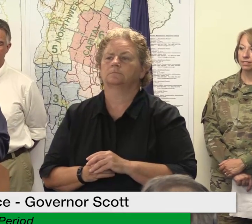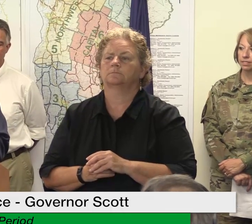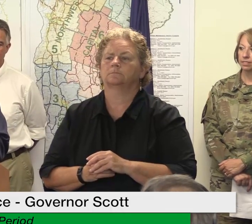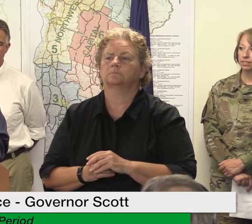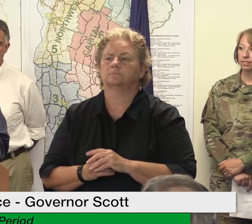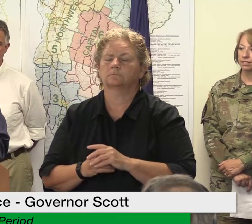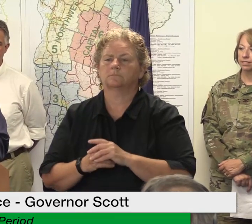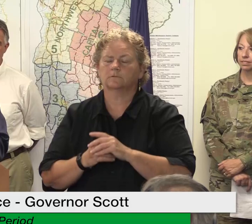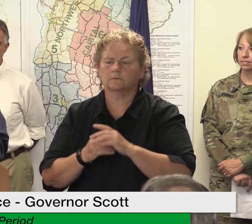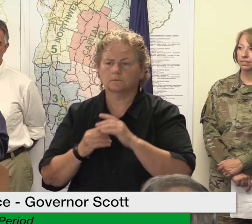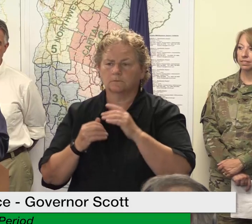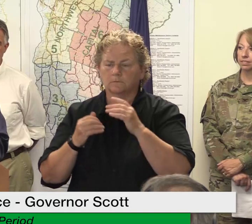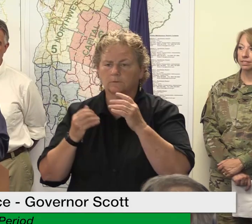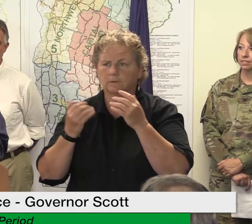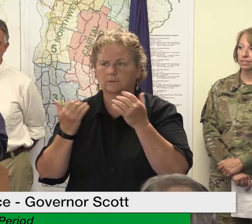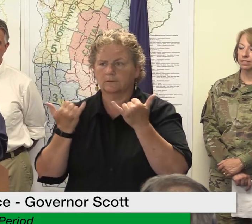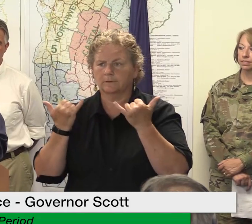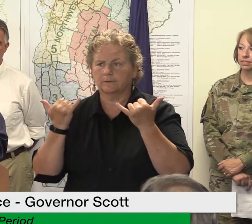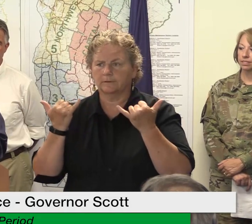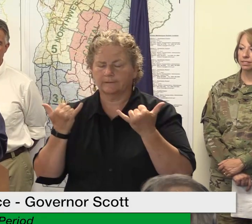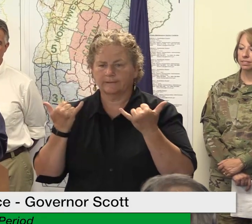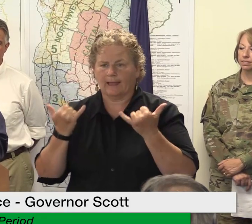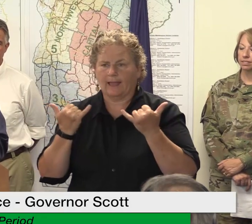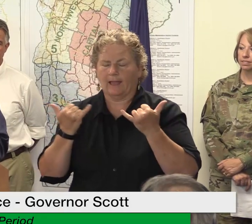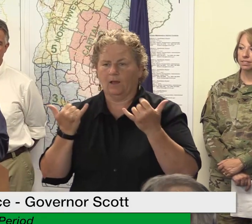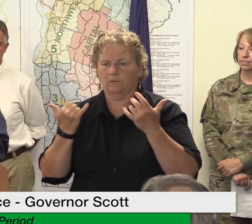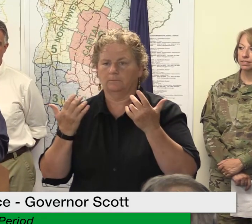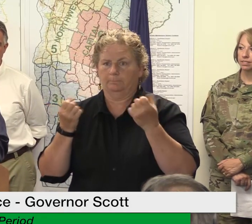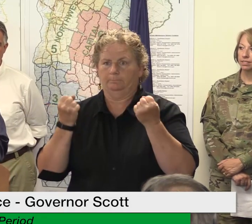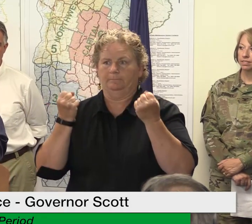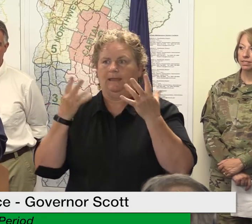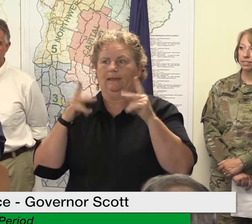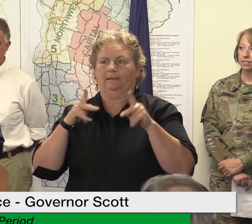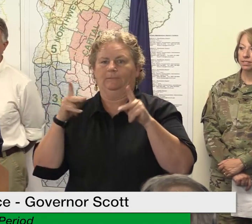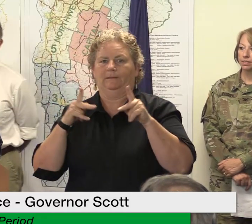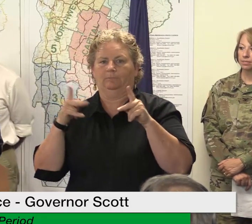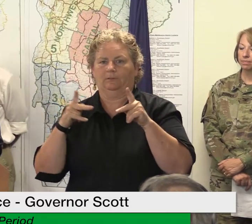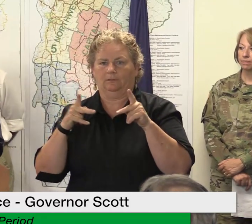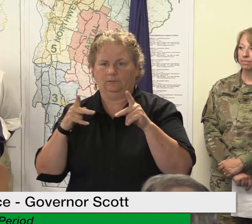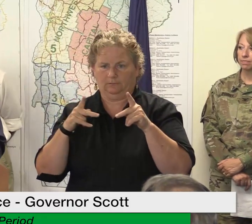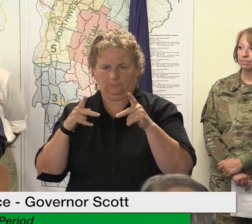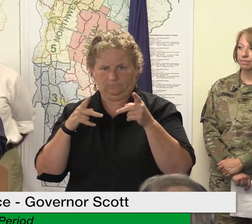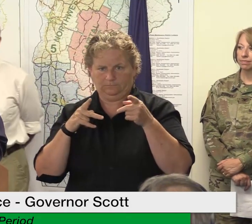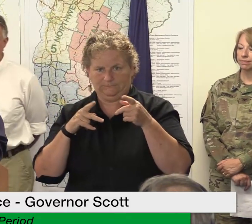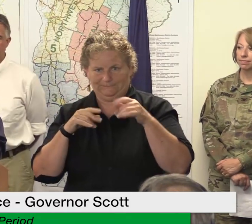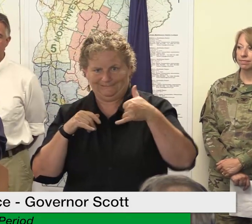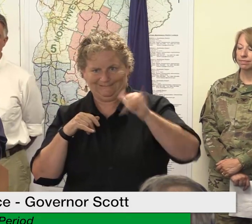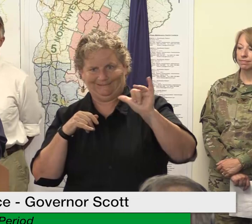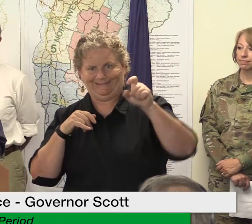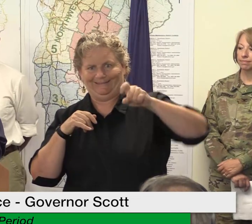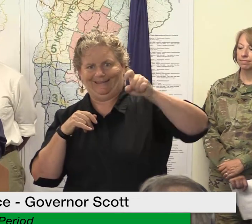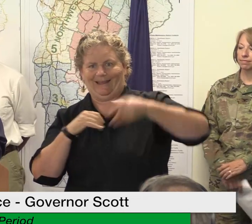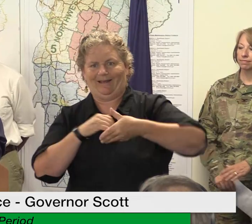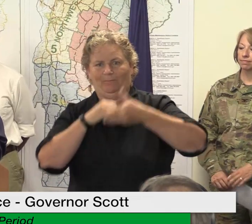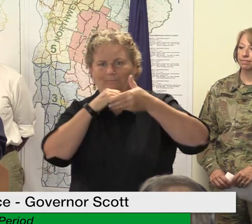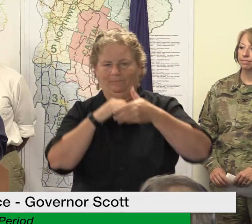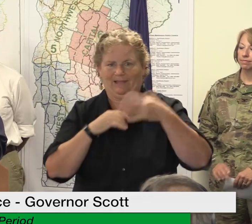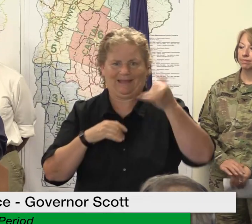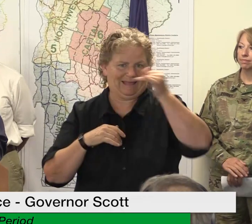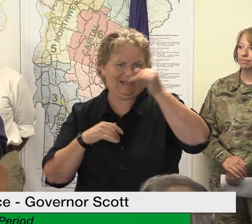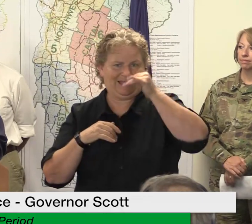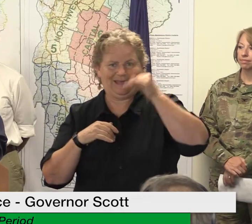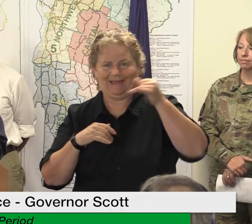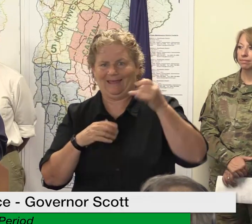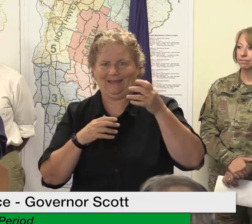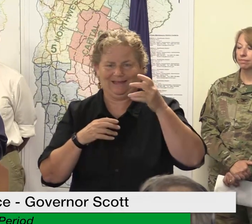that's where we look to volunteerism to help fill that unmet need so for those who are in undeclared counties if they do have damages they